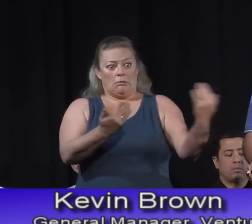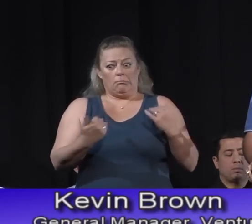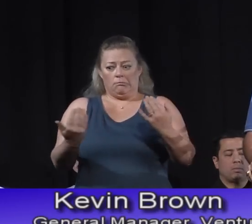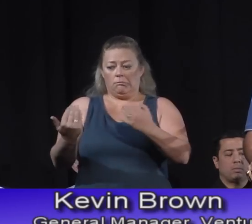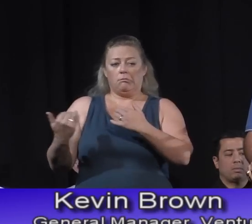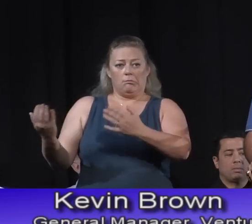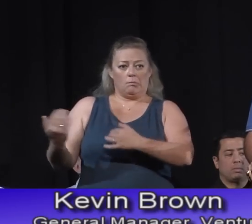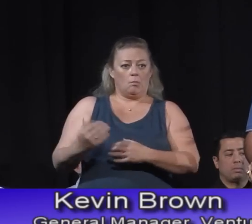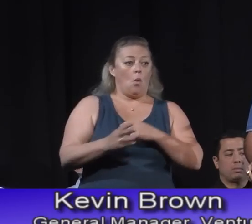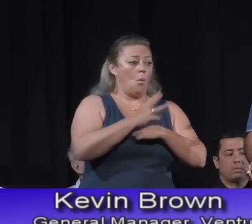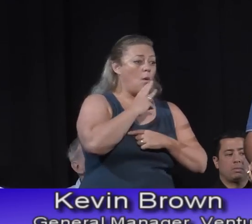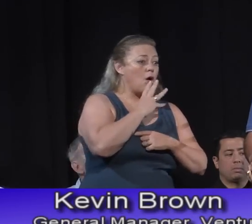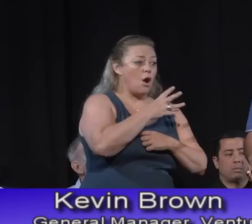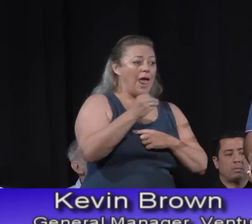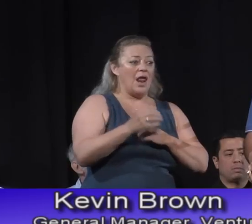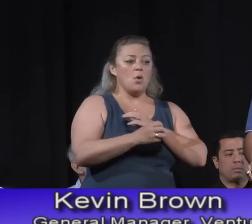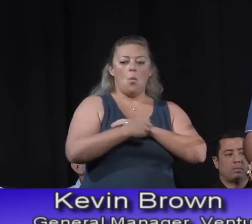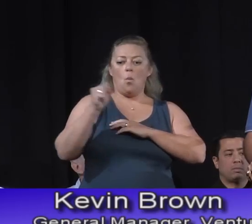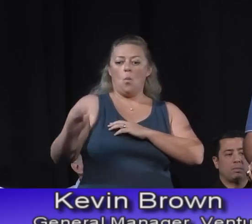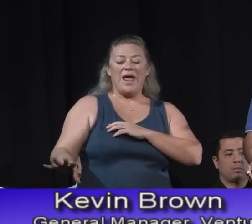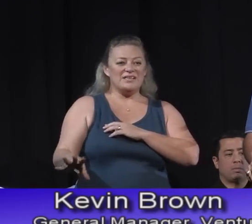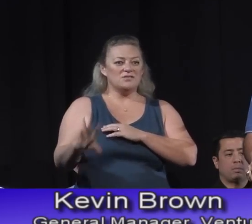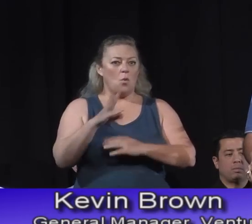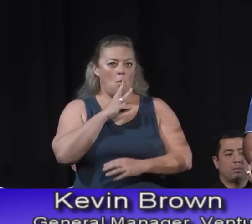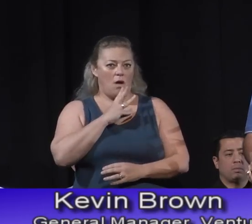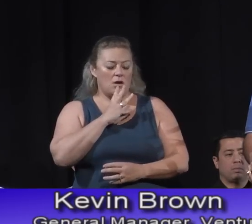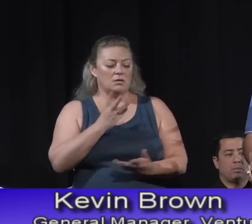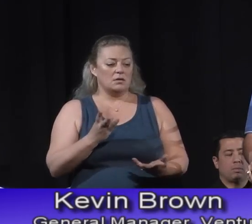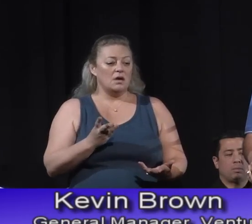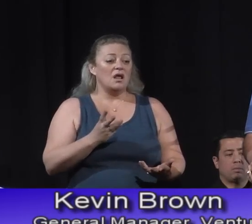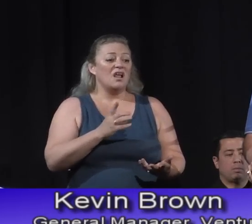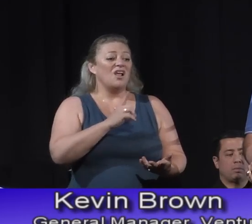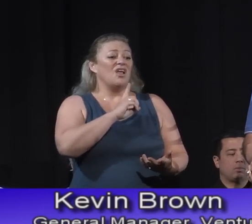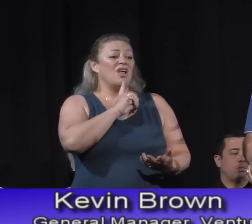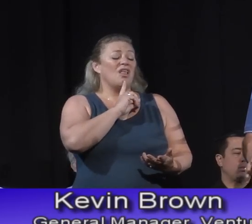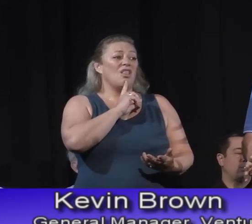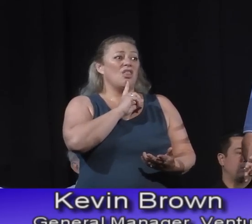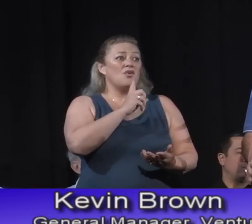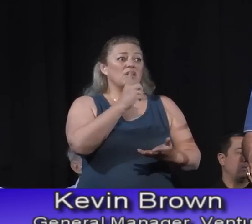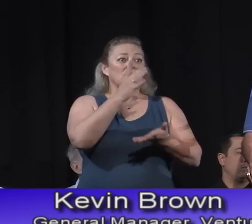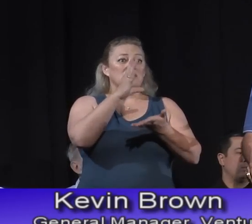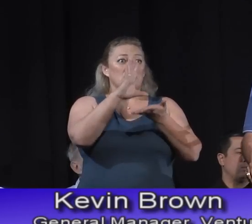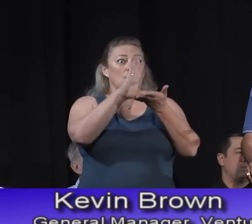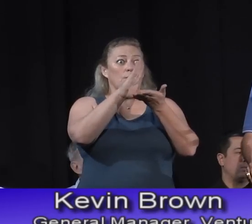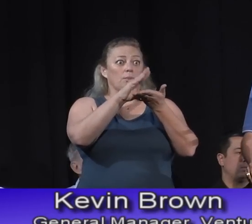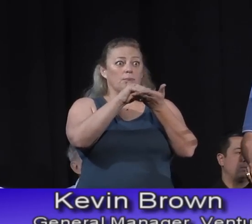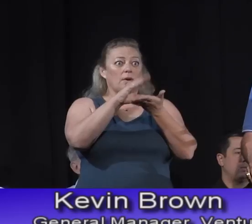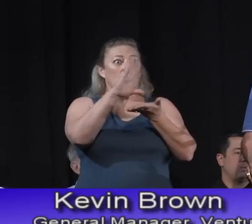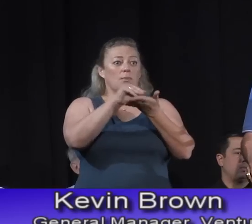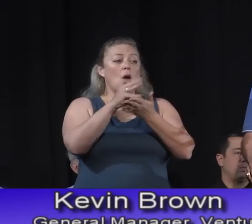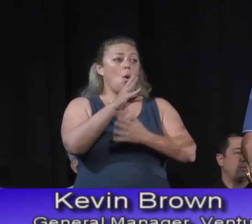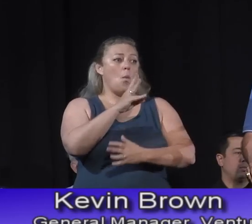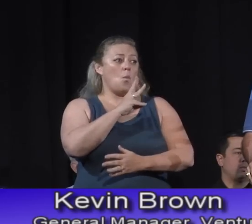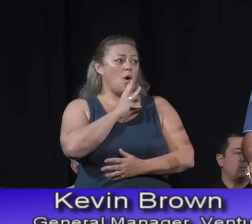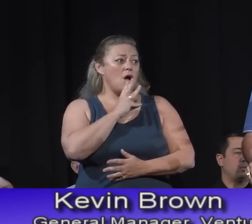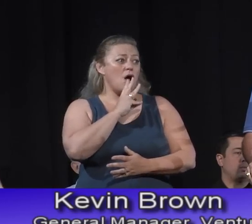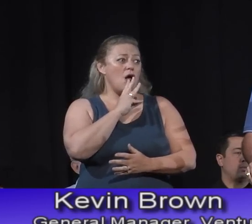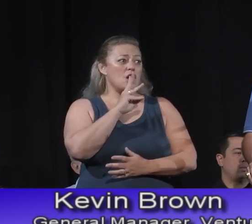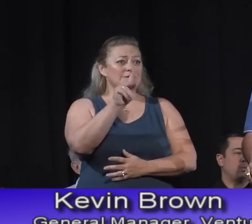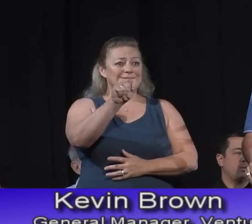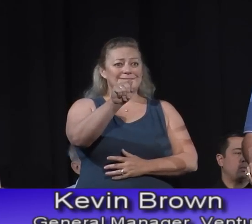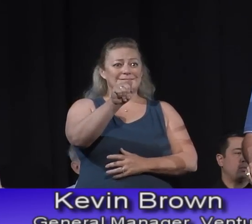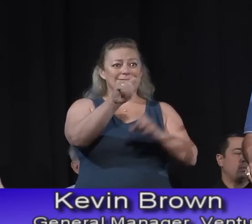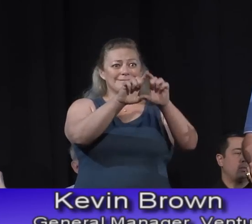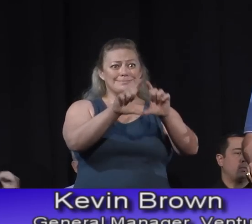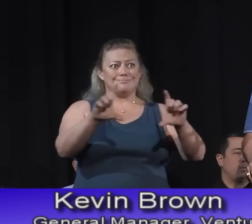The first thing we noticed was an unprecedented draining of our water tanks. We got word of low-pressure